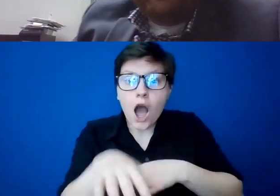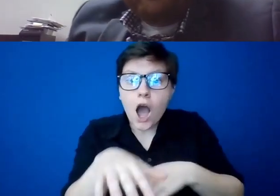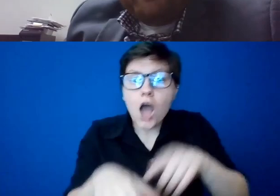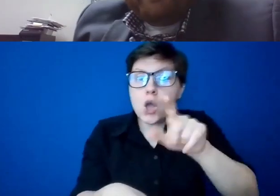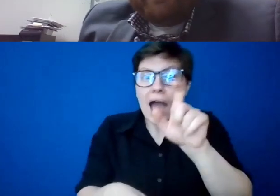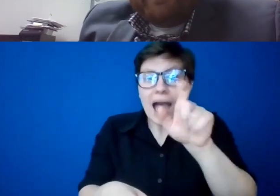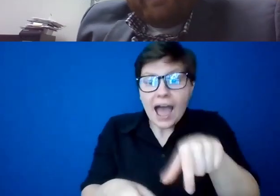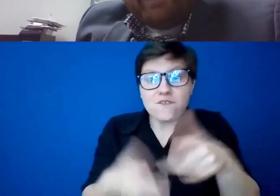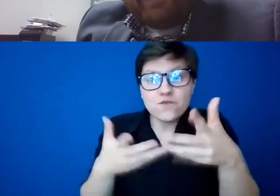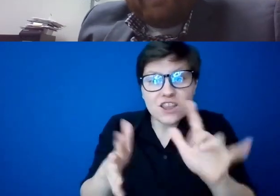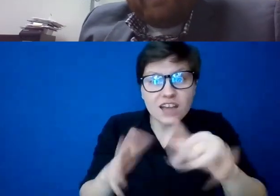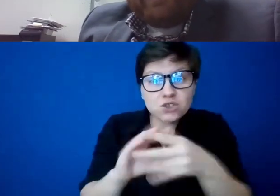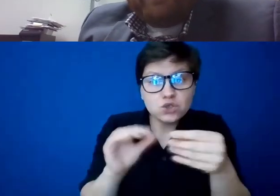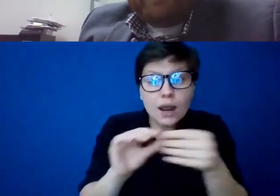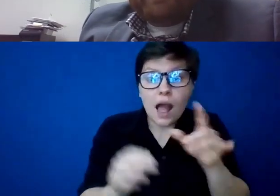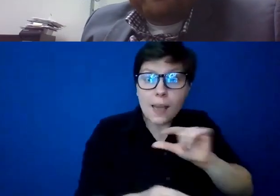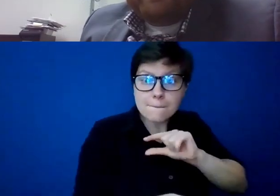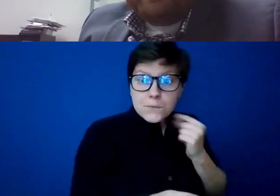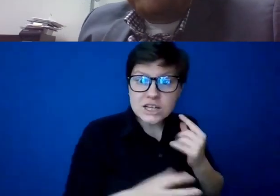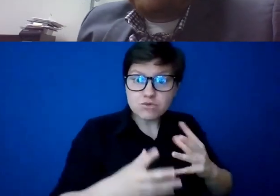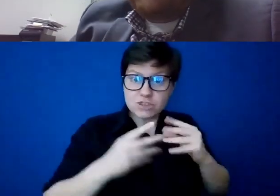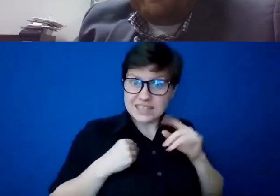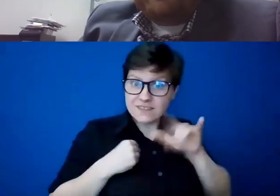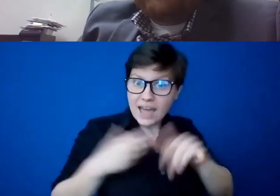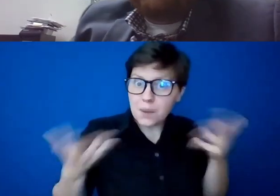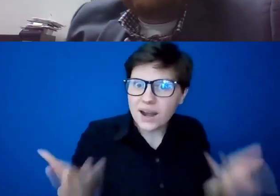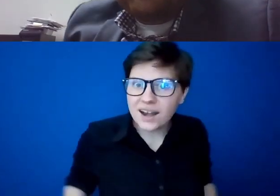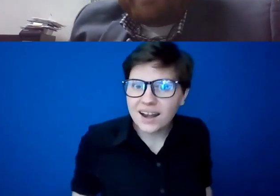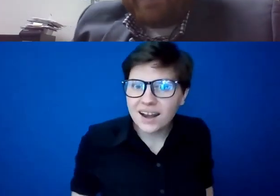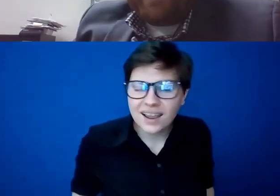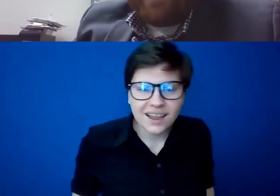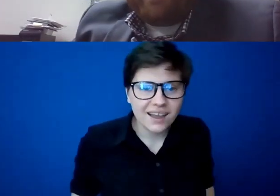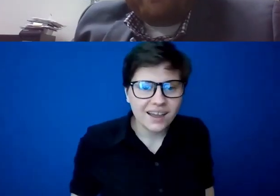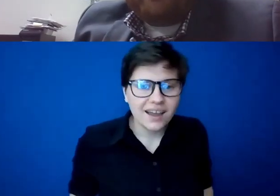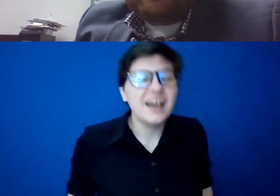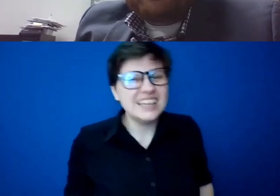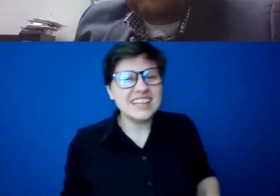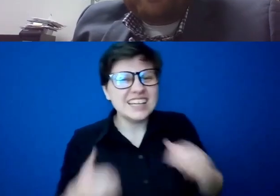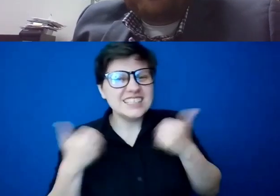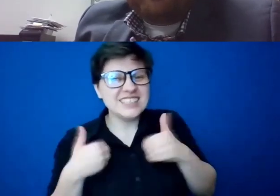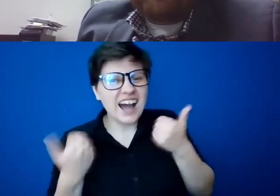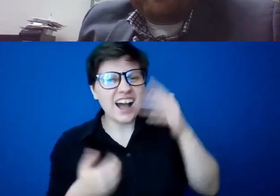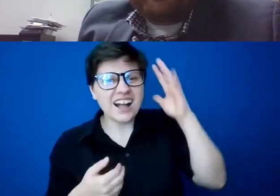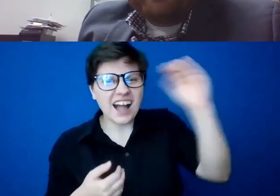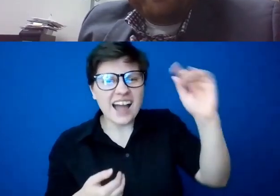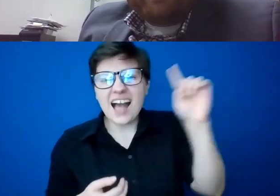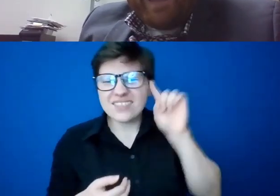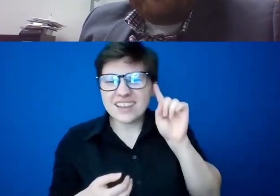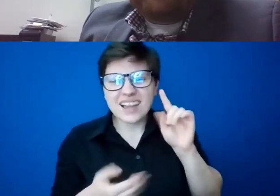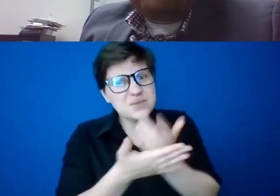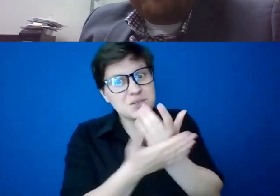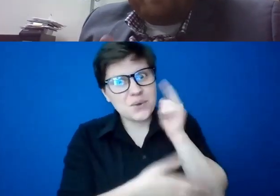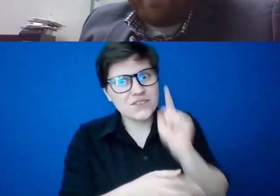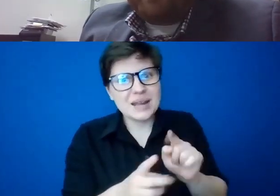finish that story. How did the priest receive that? Well, he, you know, he was, he was a young guy and I think he was, this is a new thing for him, but he, he